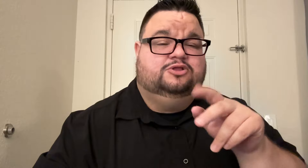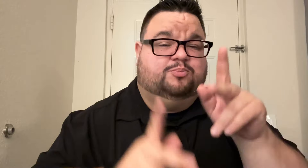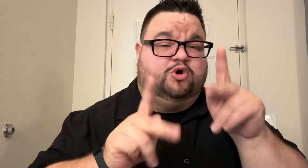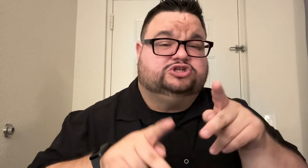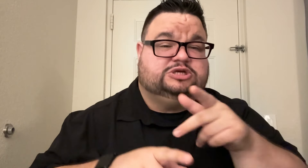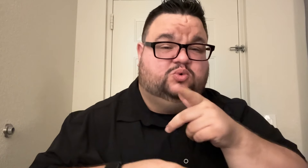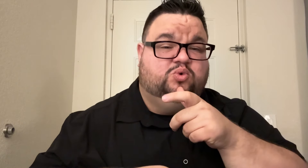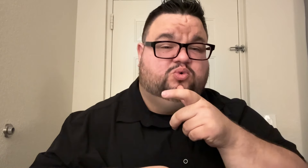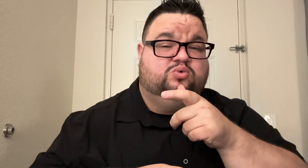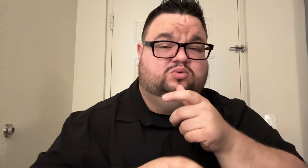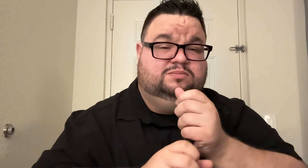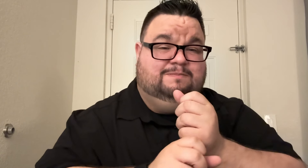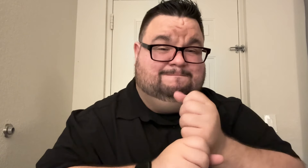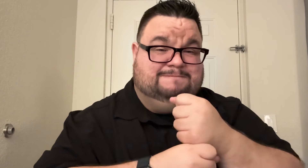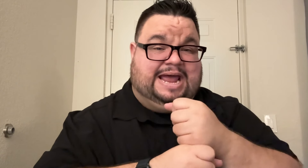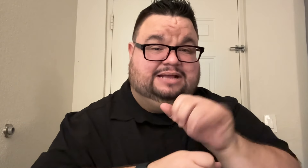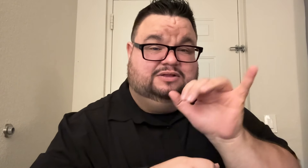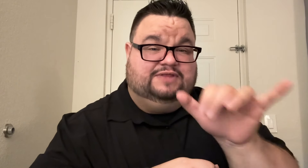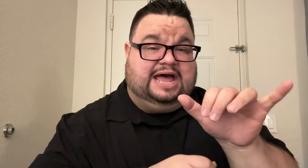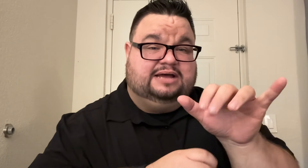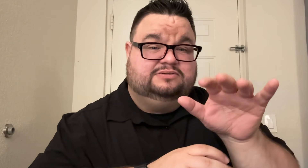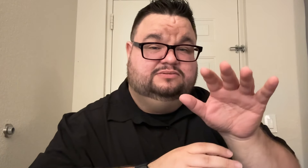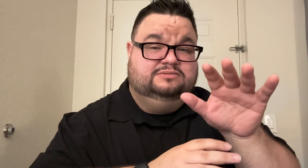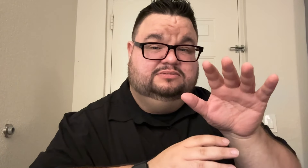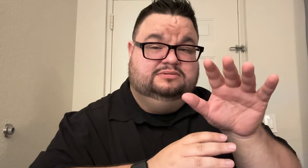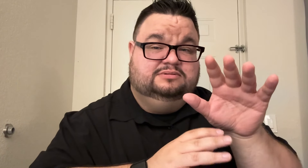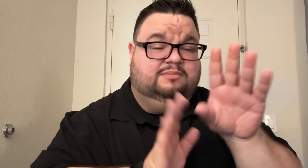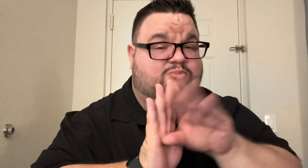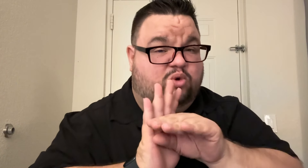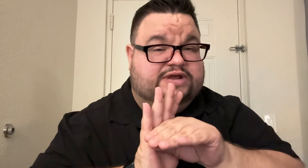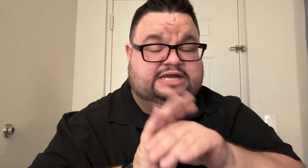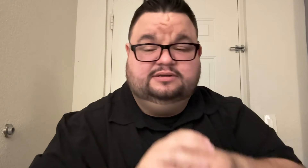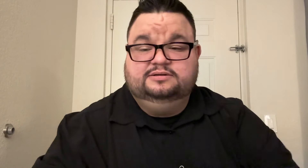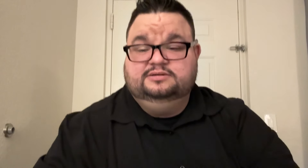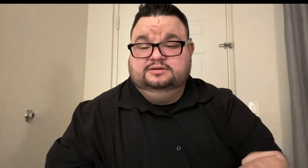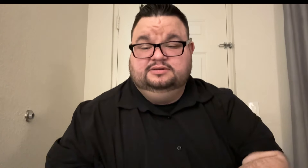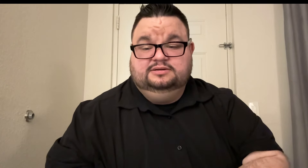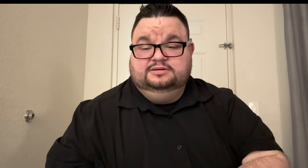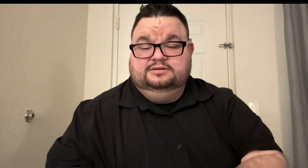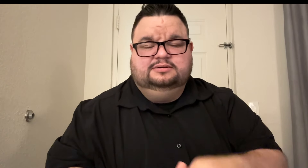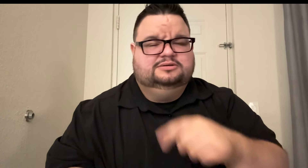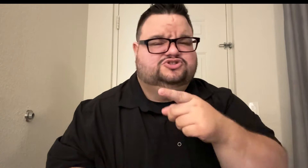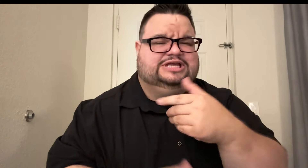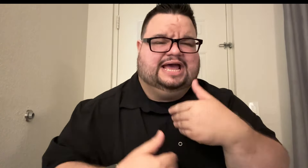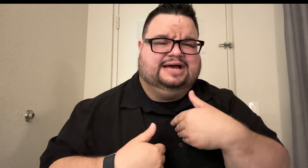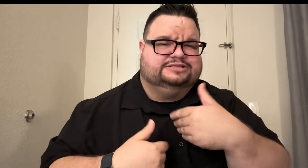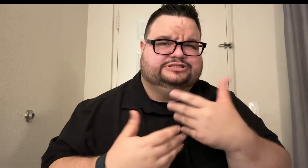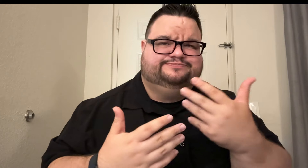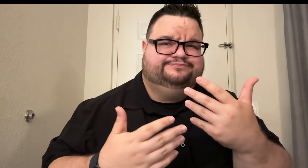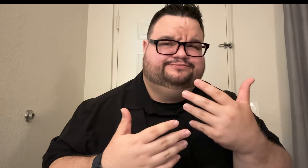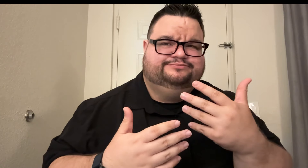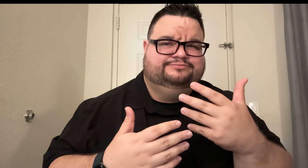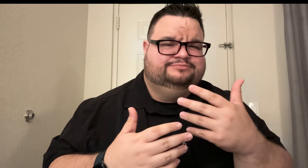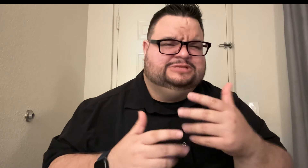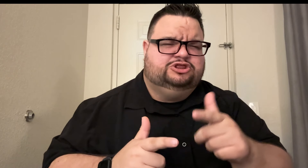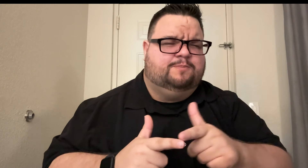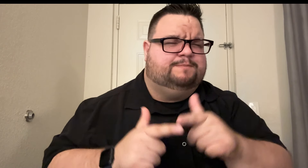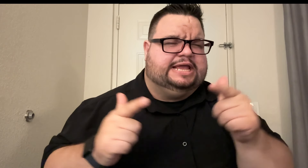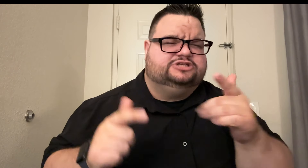the person who banned that movie, she has the biggest